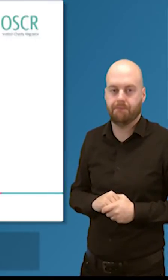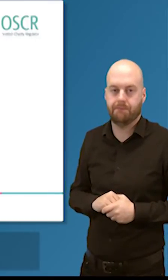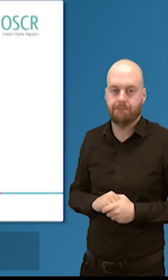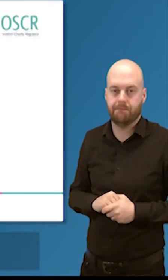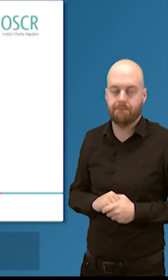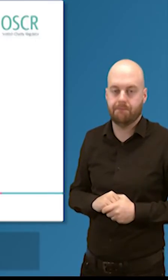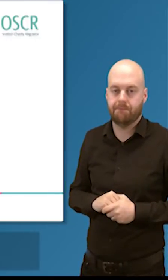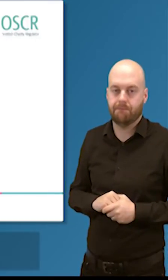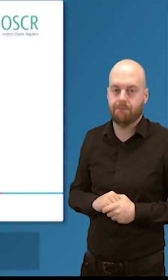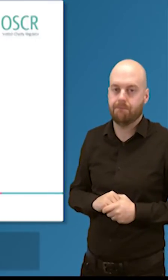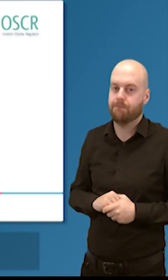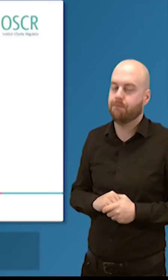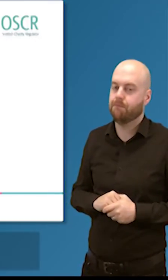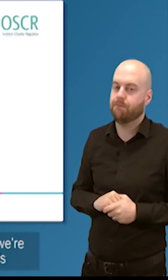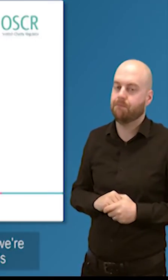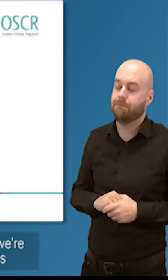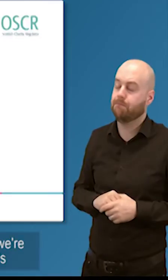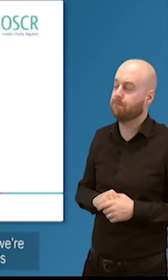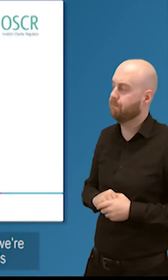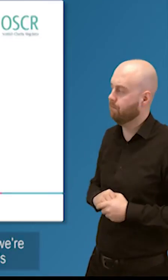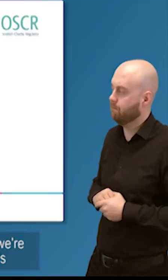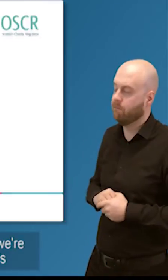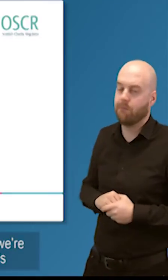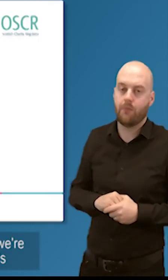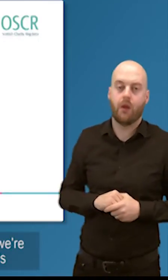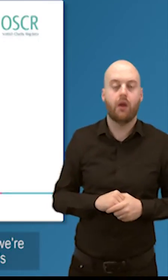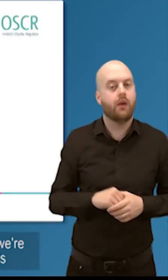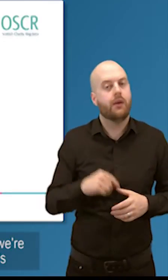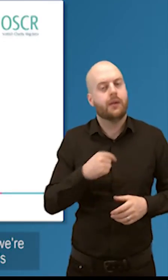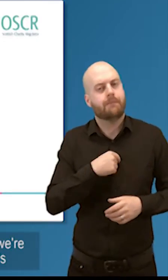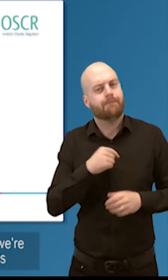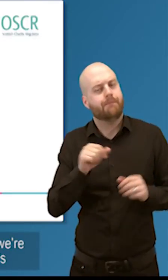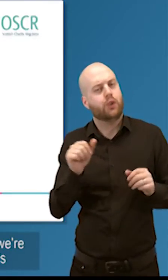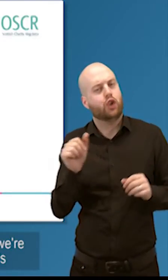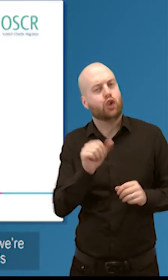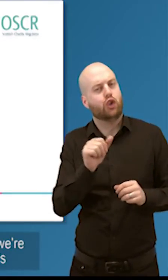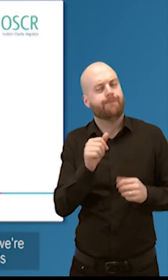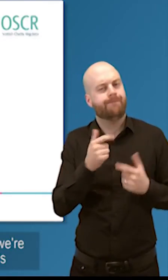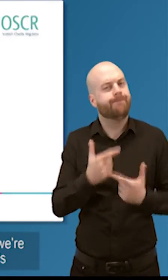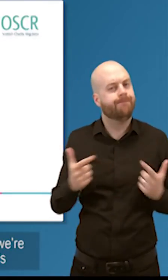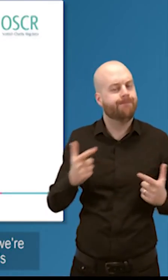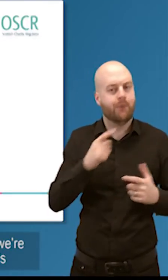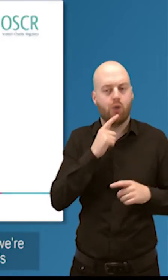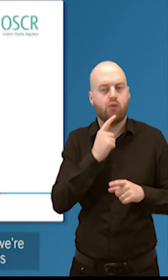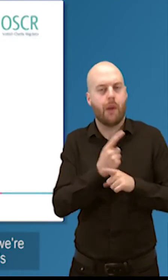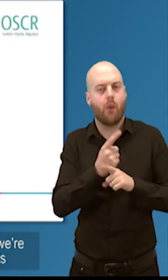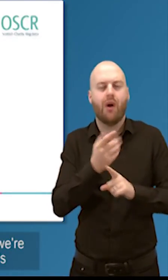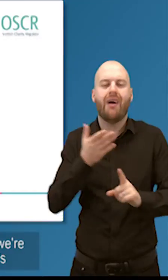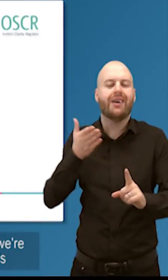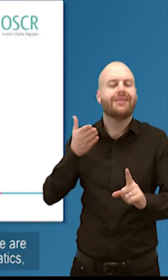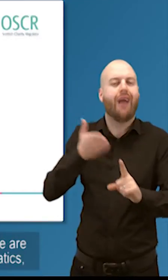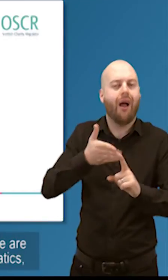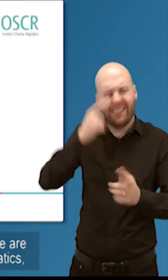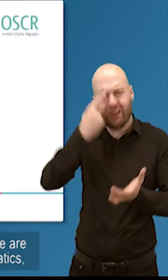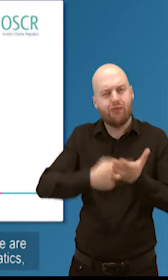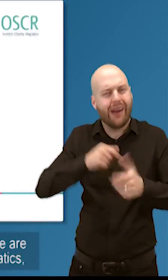focus in a little bit on what that means with with almost 25 000 charities what we're not trying to do is to is to go out and look at